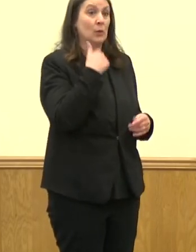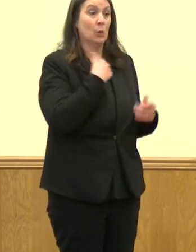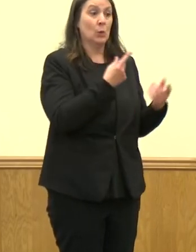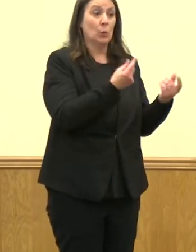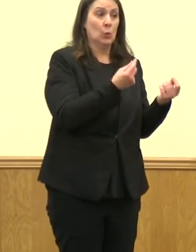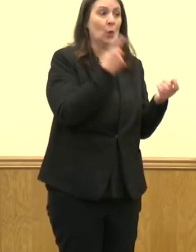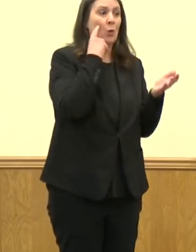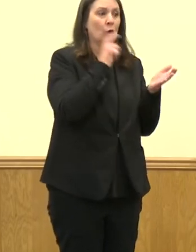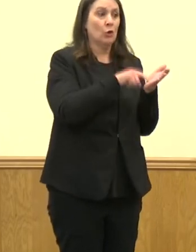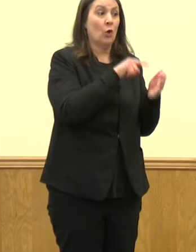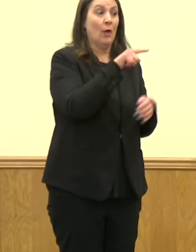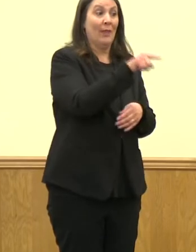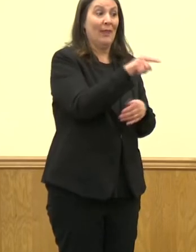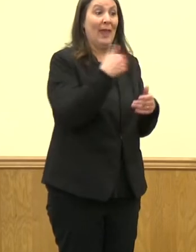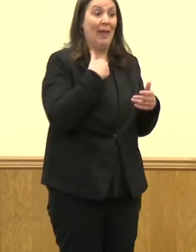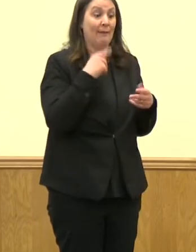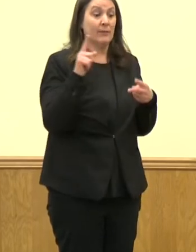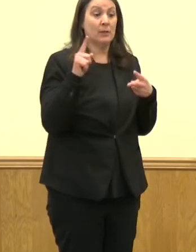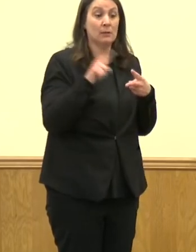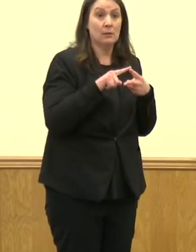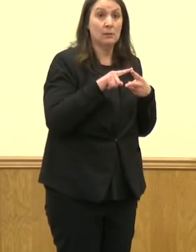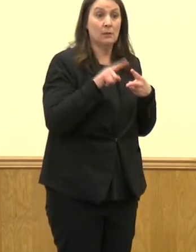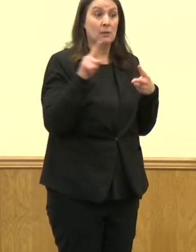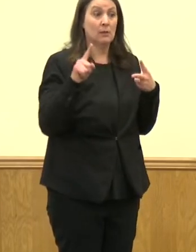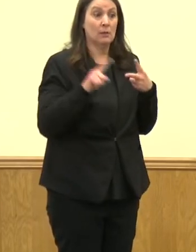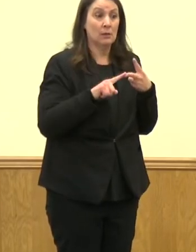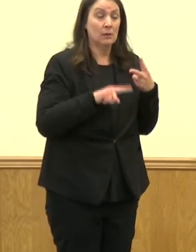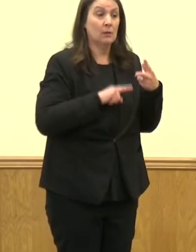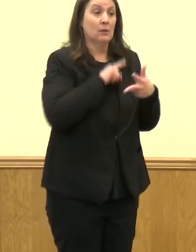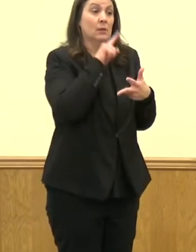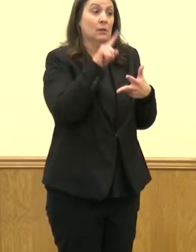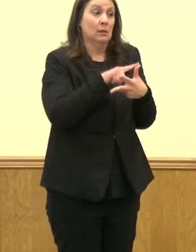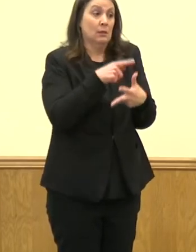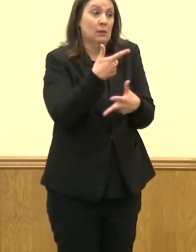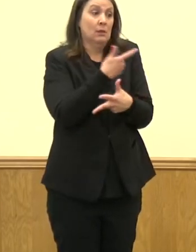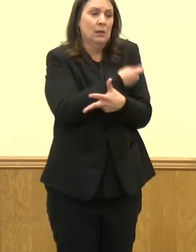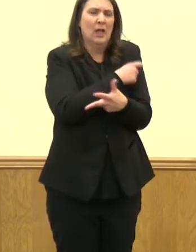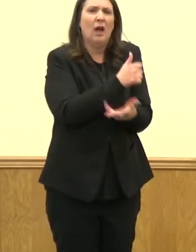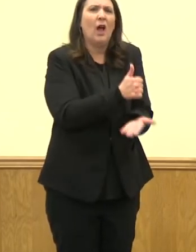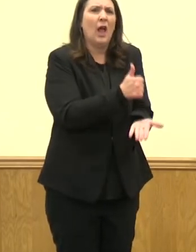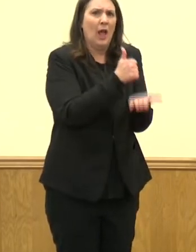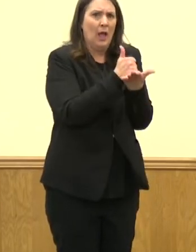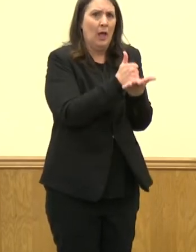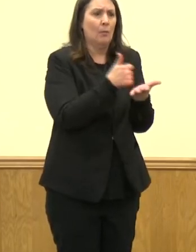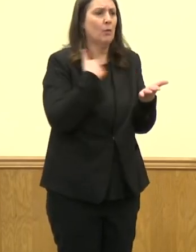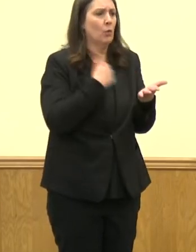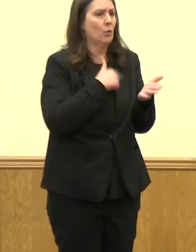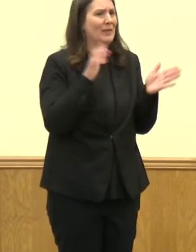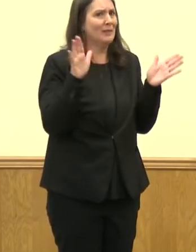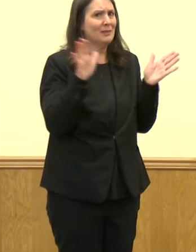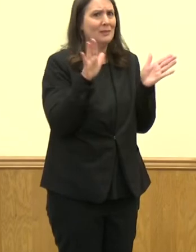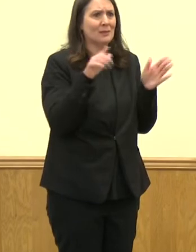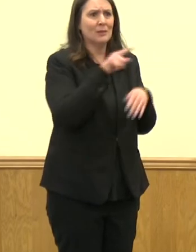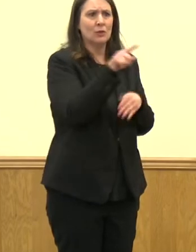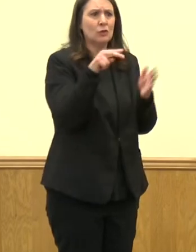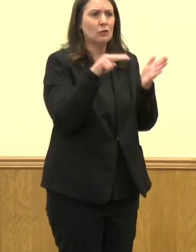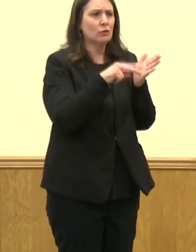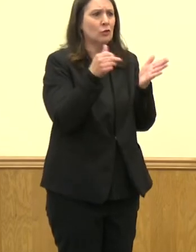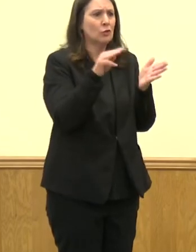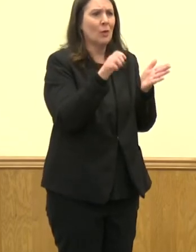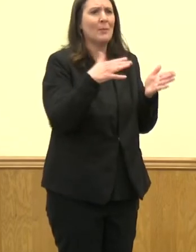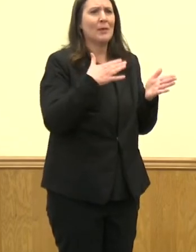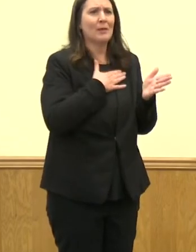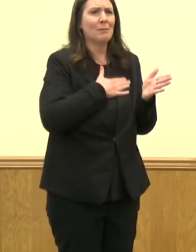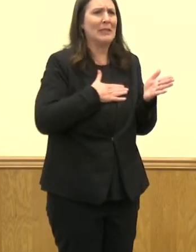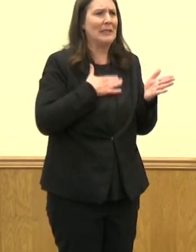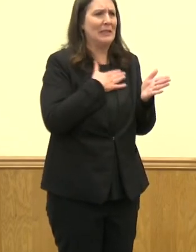boosted makes a difference. So we did, again, when boosters were available, push a lot of that into our nursing home population to make sure